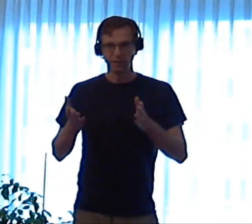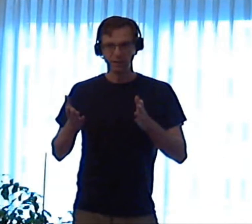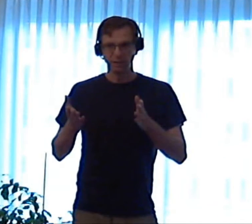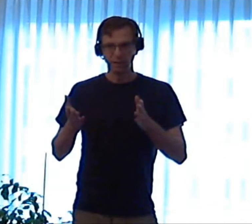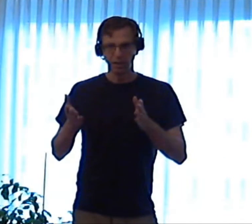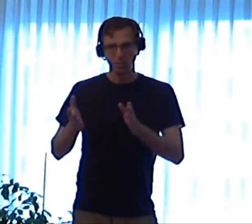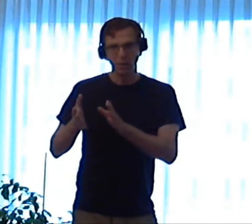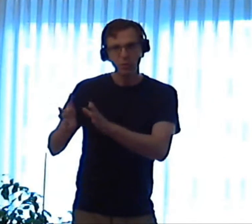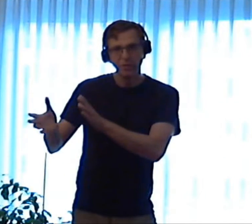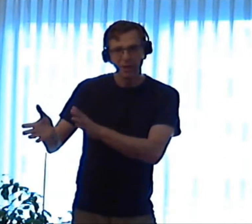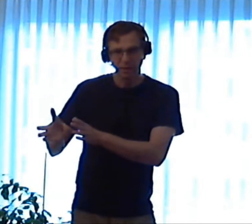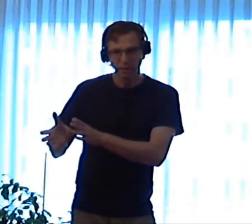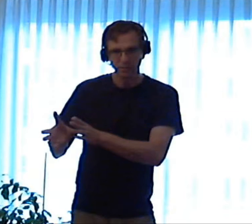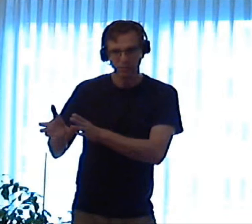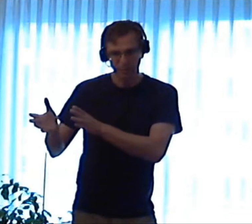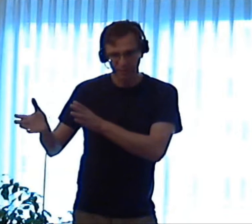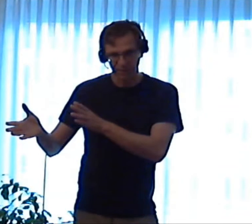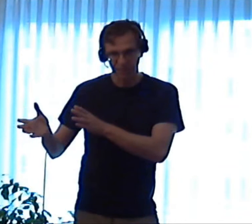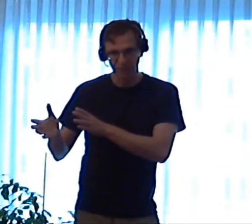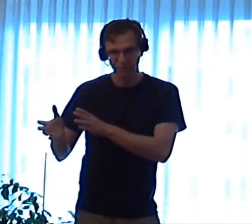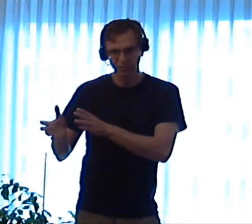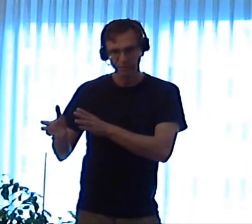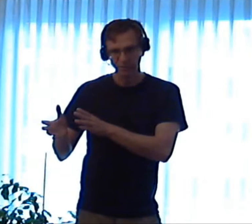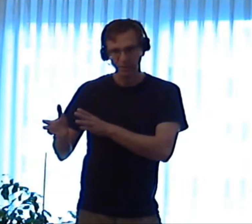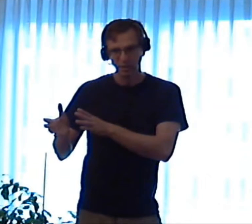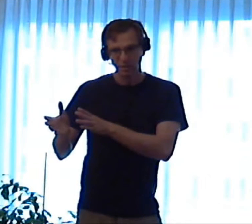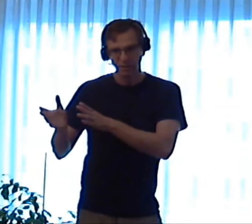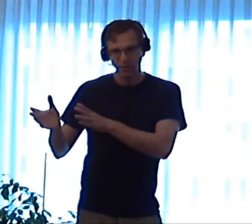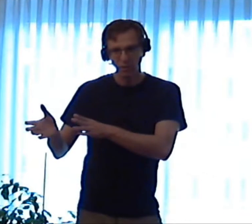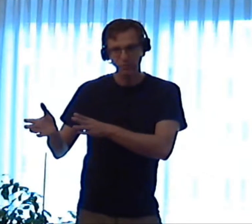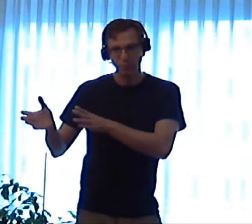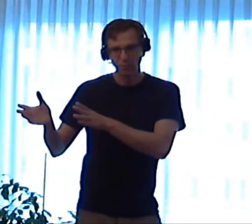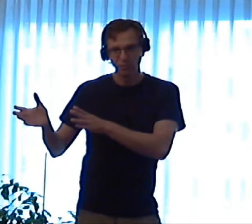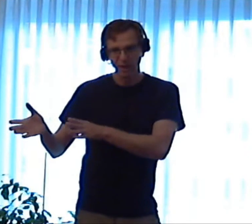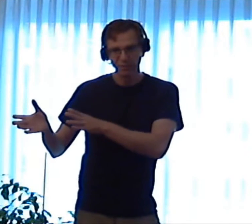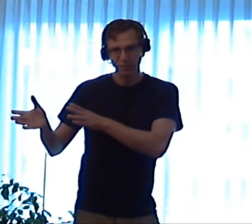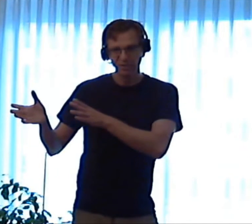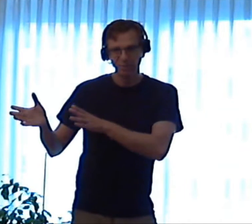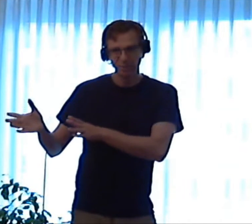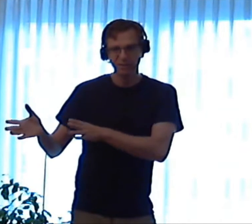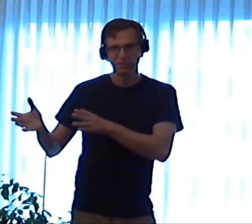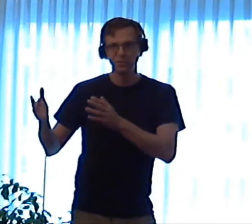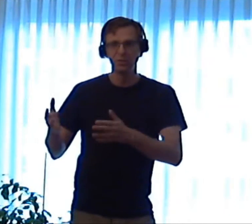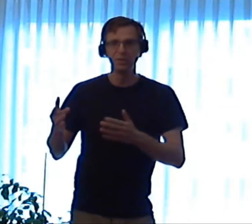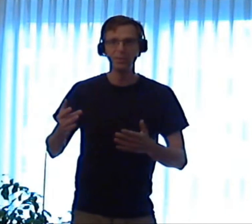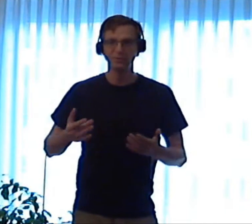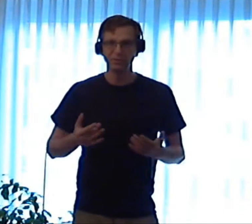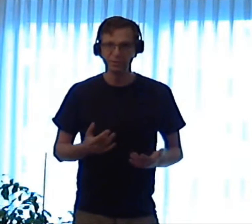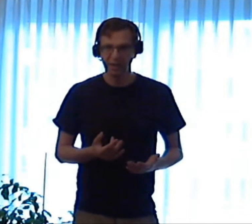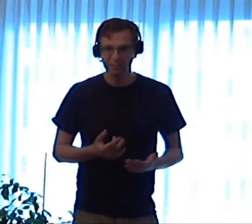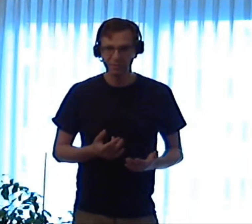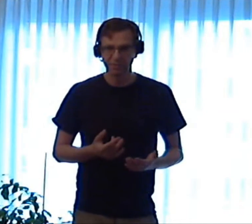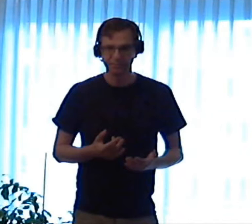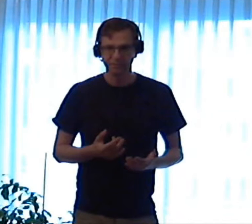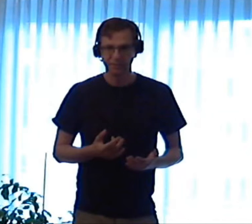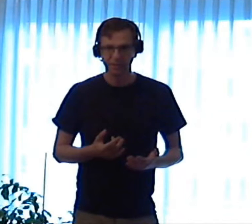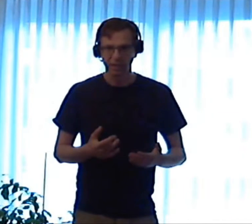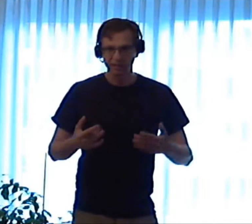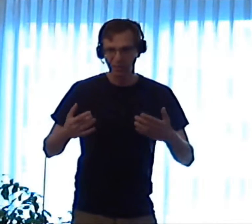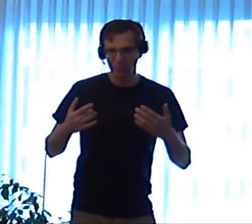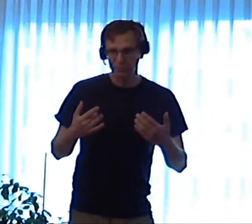about who they are, about the other person, but they also provide you with the ability to learn about yourself.